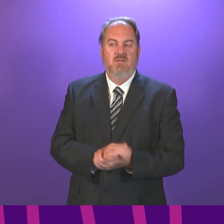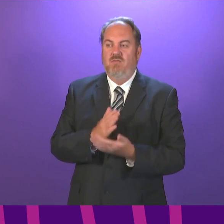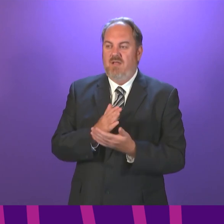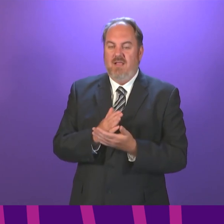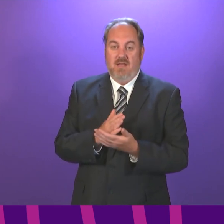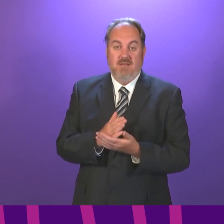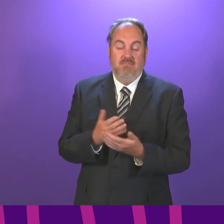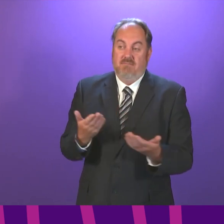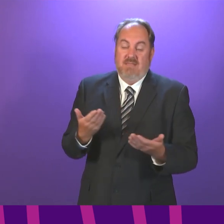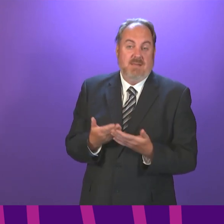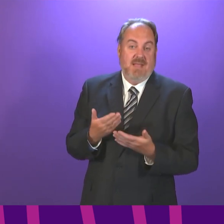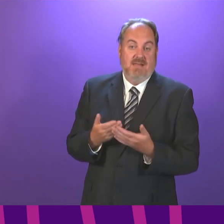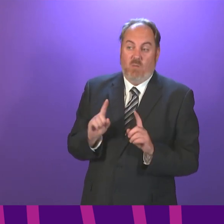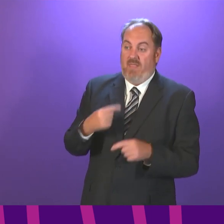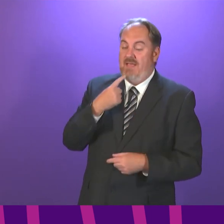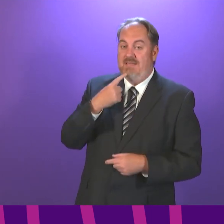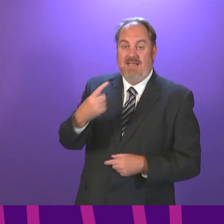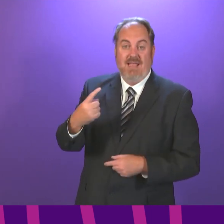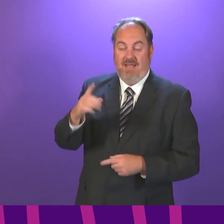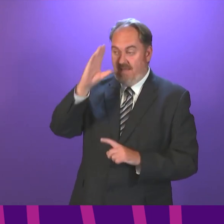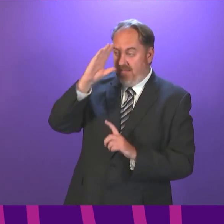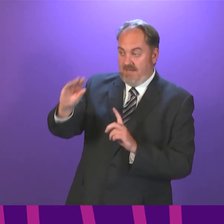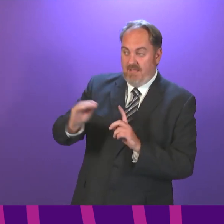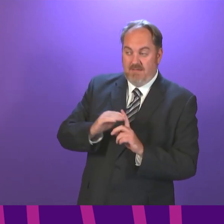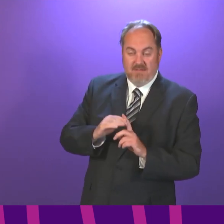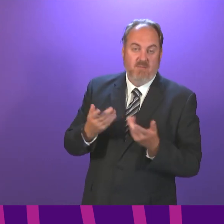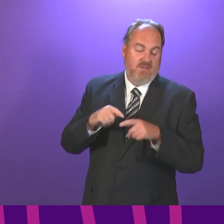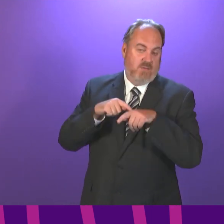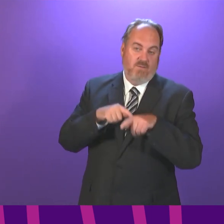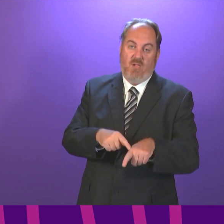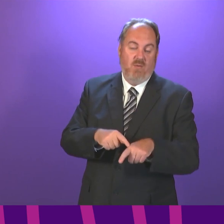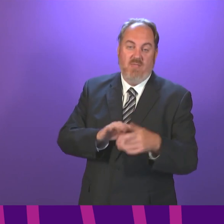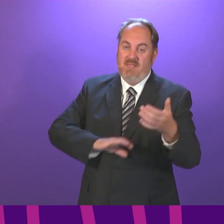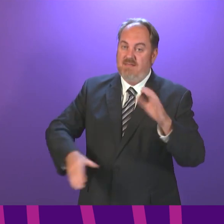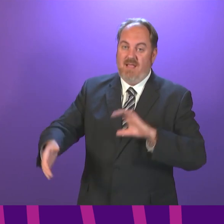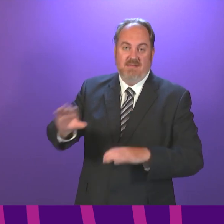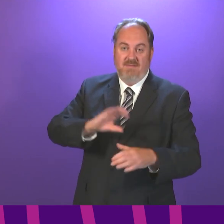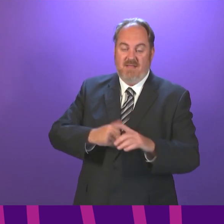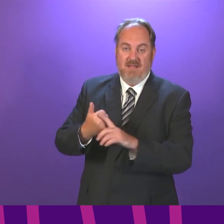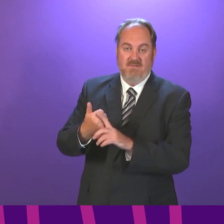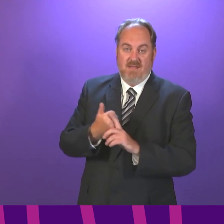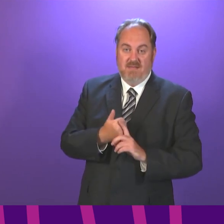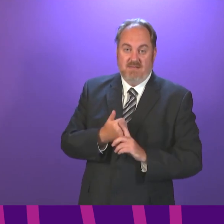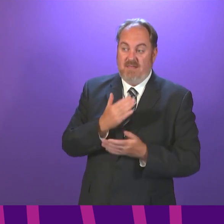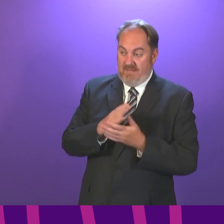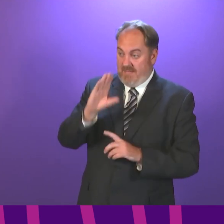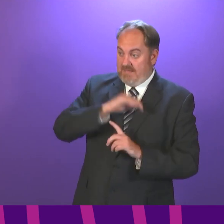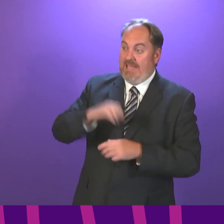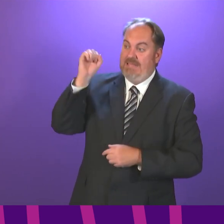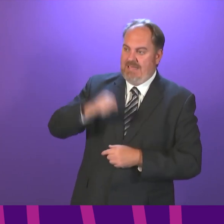possible, depending on what that advice turns out to be, the steps that the government will take to implement it as soon as possible.